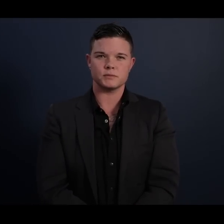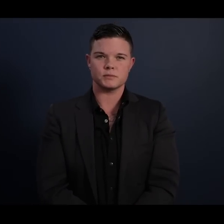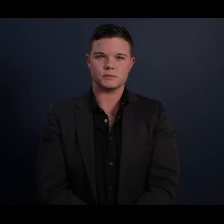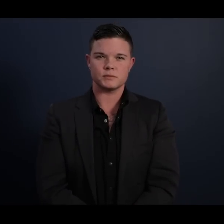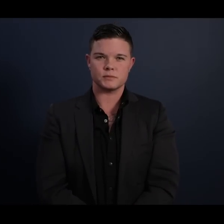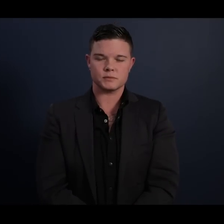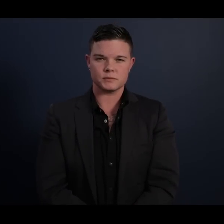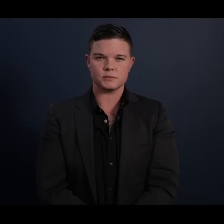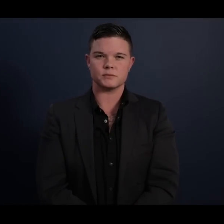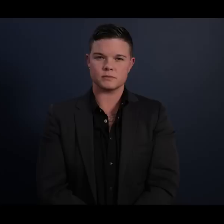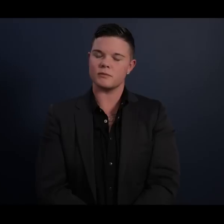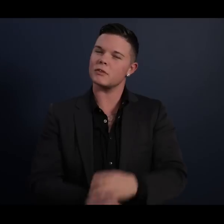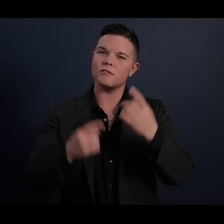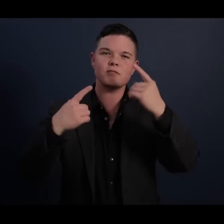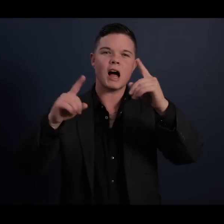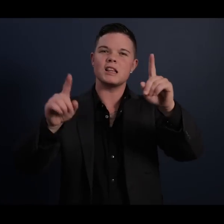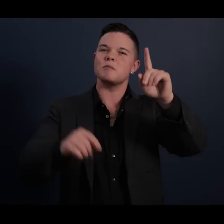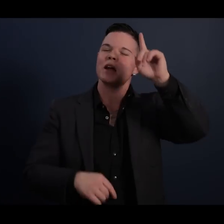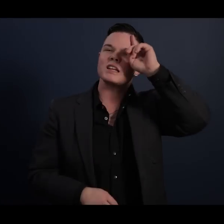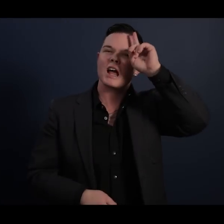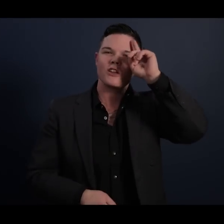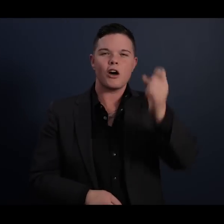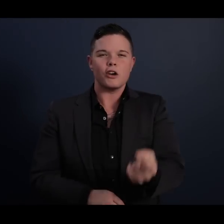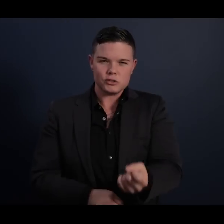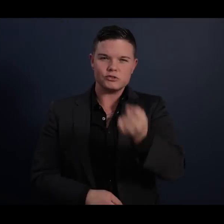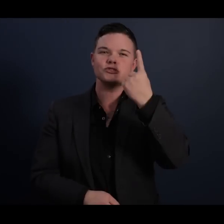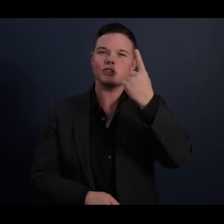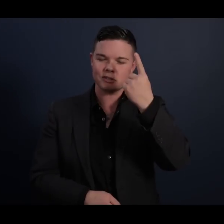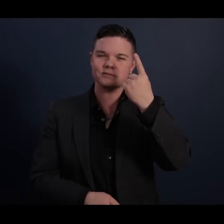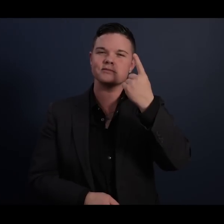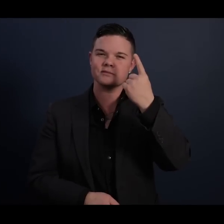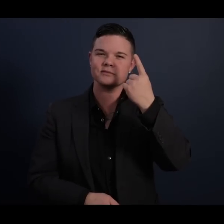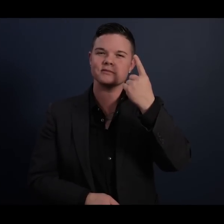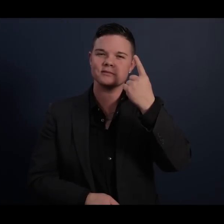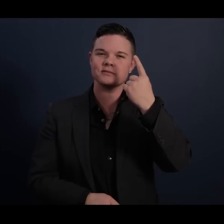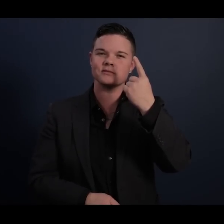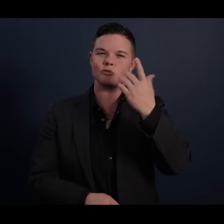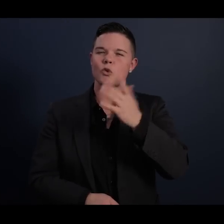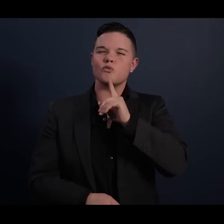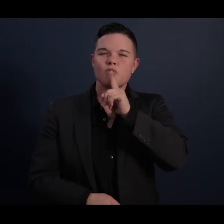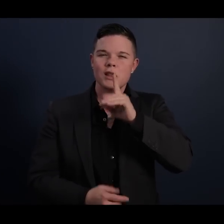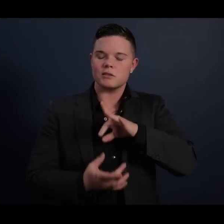And finally, Mandela understood the ties that bind the human spirit.